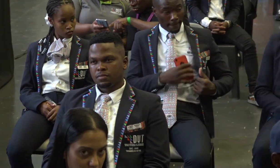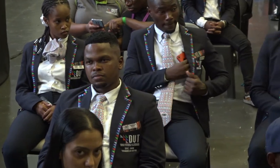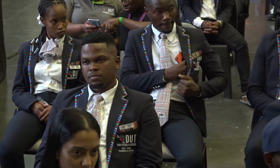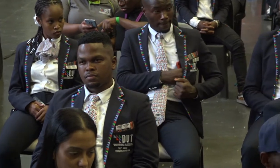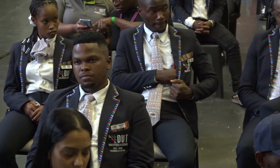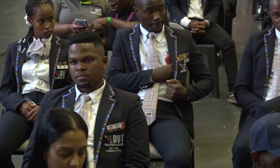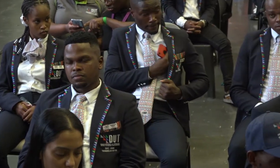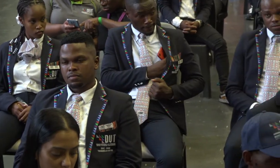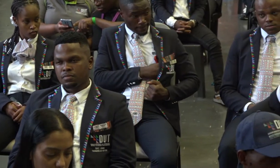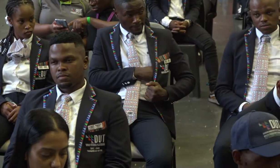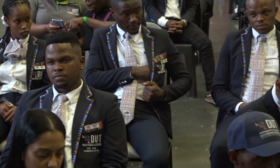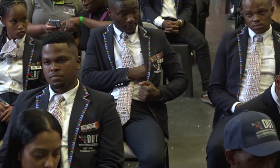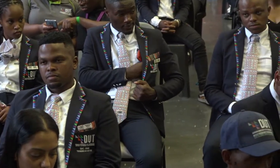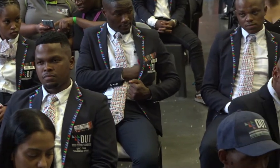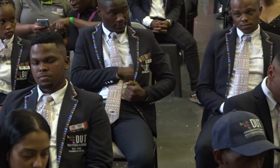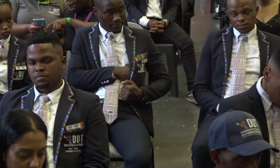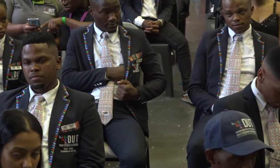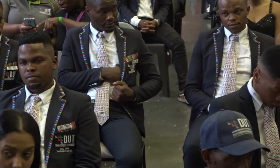reality,